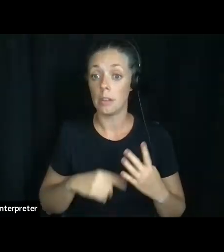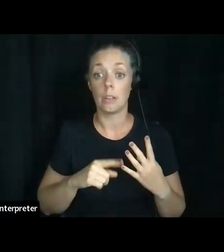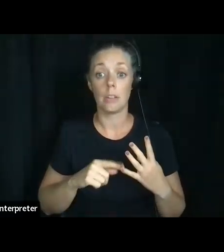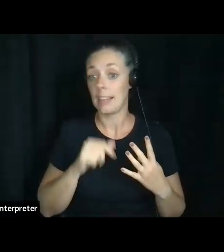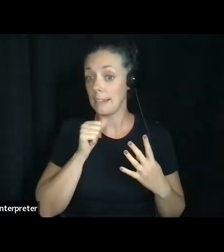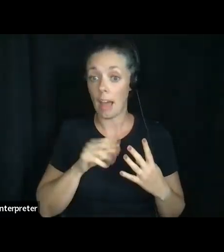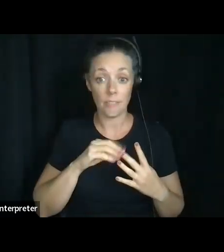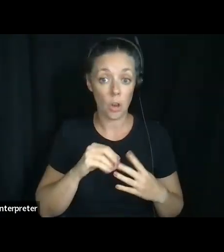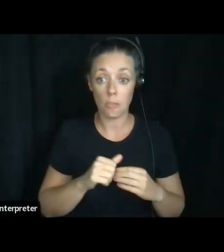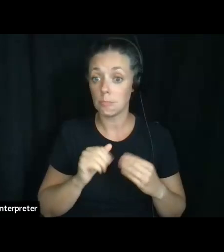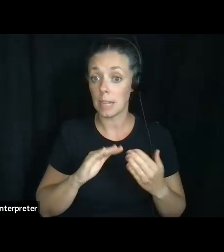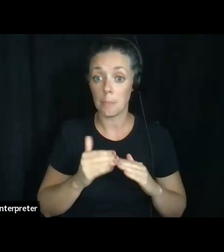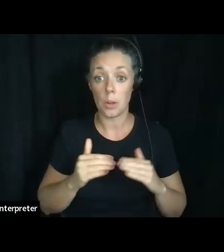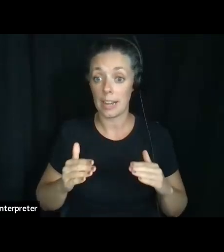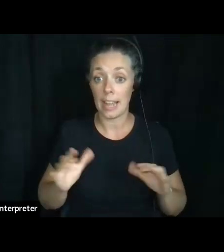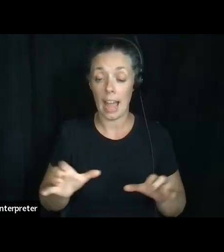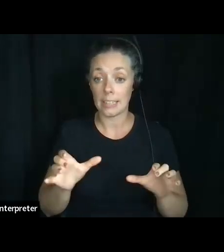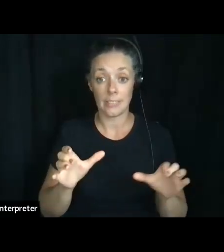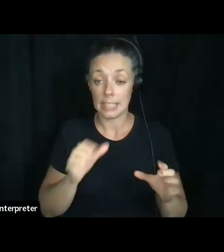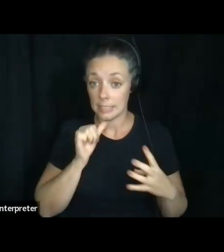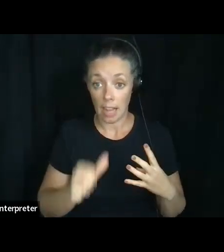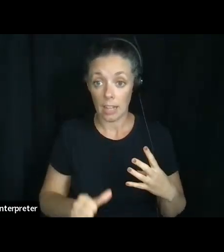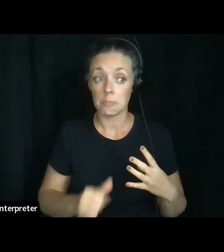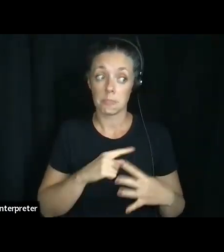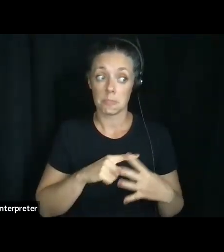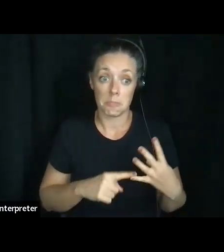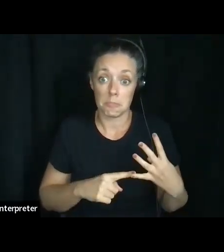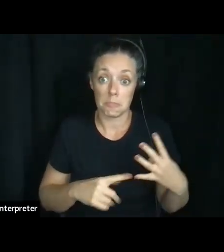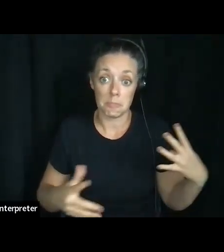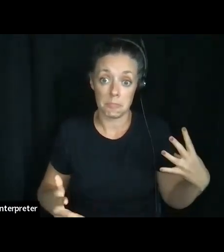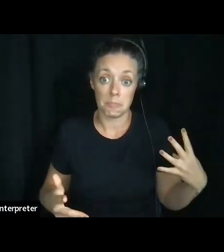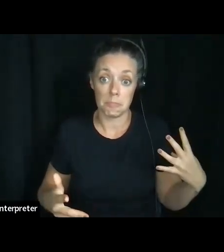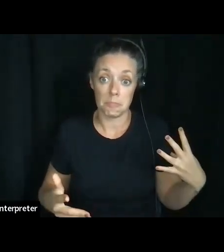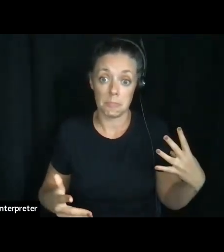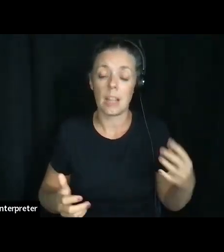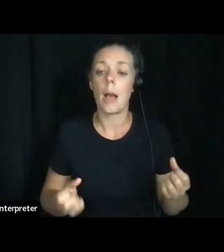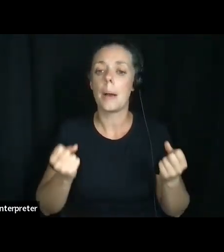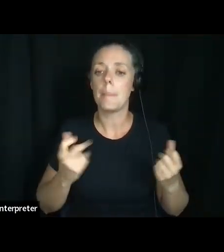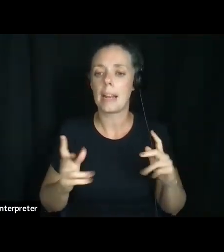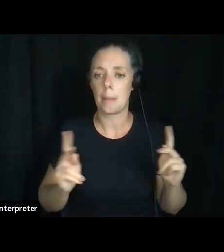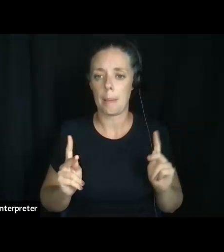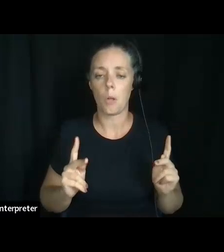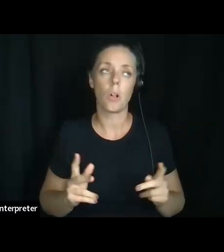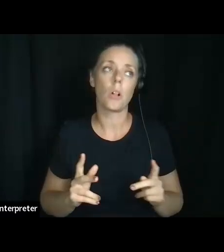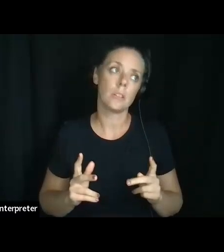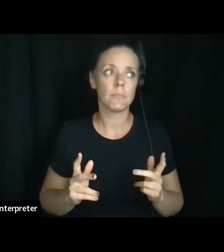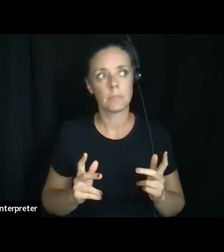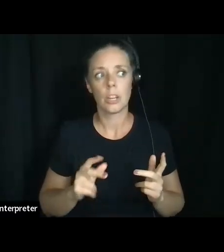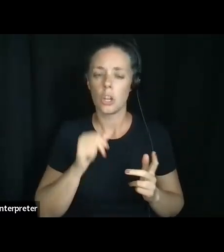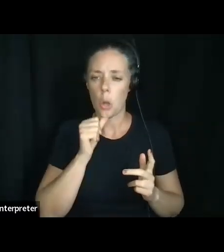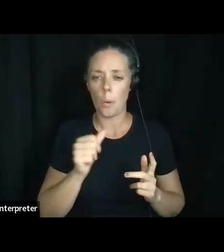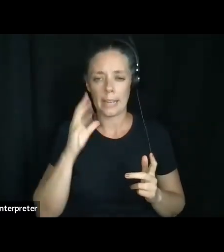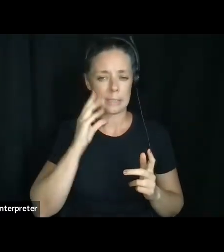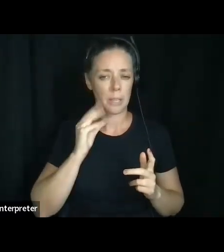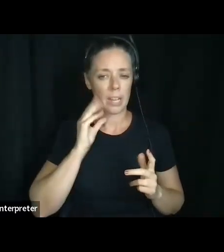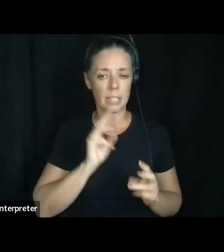sort of, um, community activities. And a lot of folks don't, um, experience the world